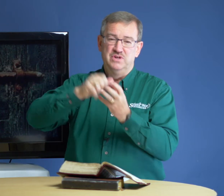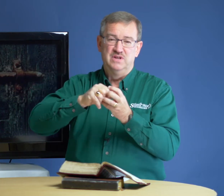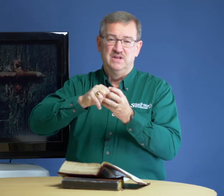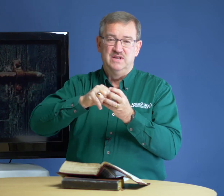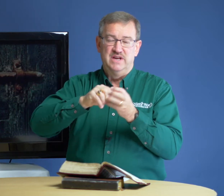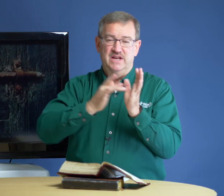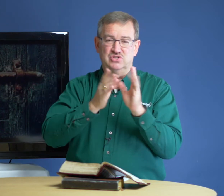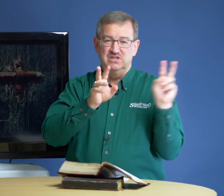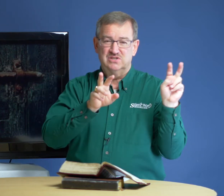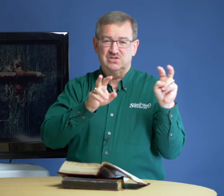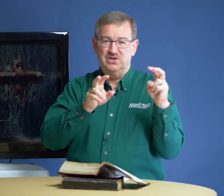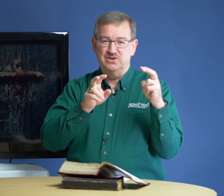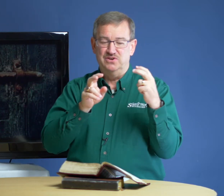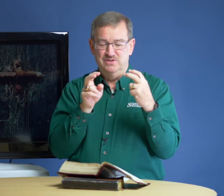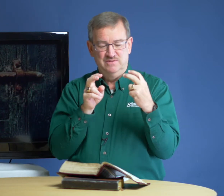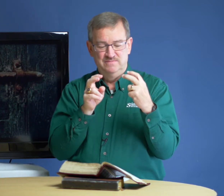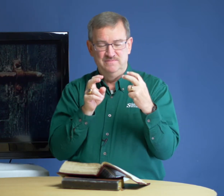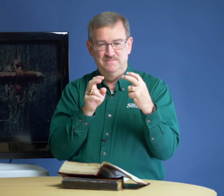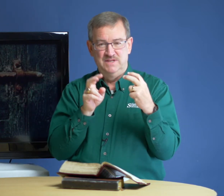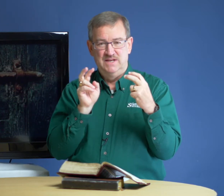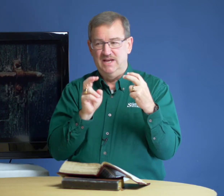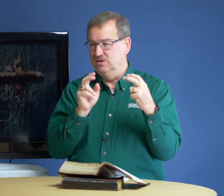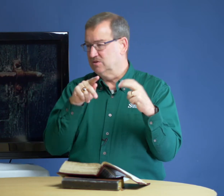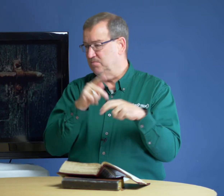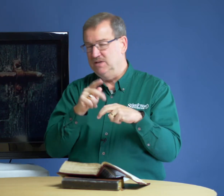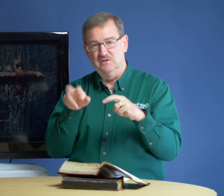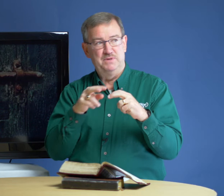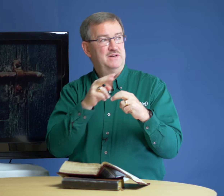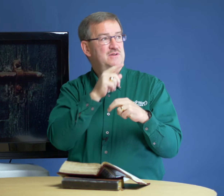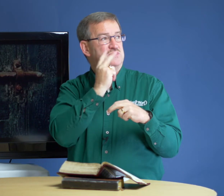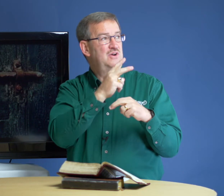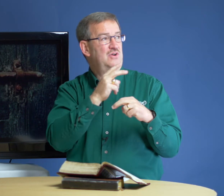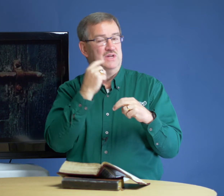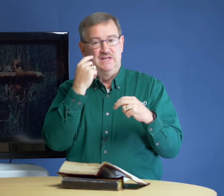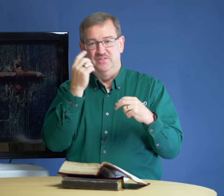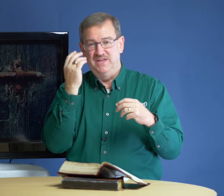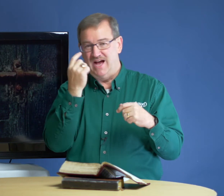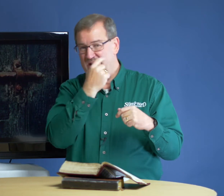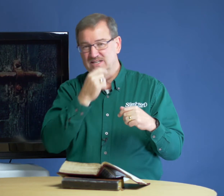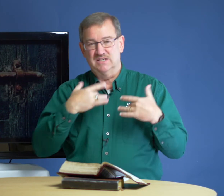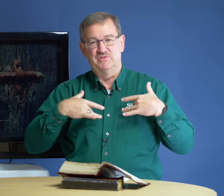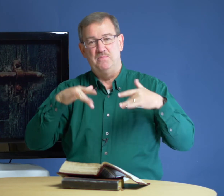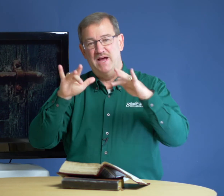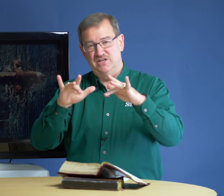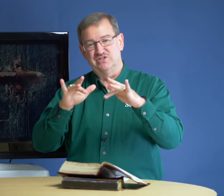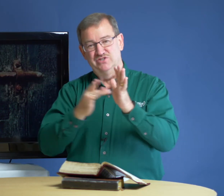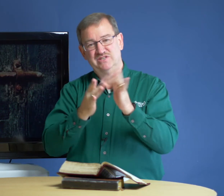and Jesus turned and looked at Peter and Peter saw the eyes of compassion. Jesus